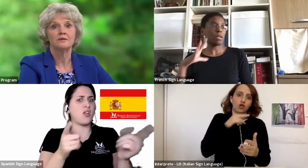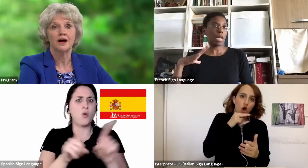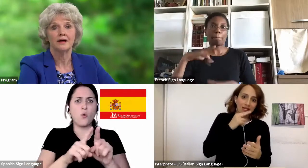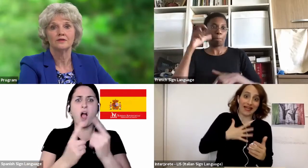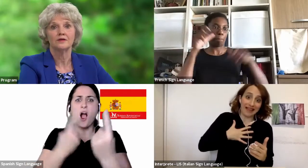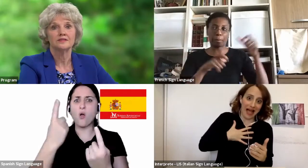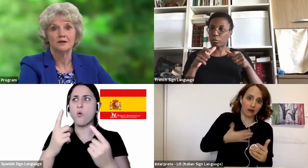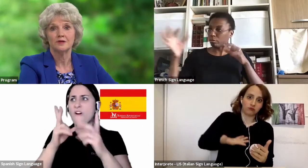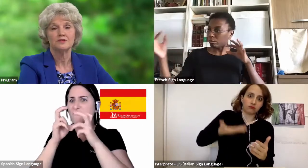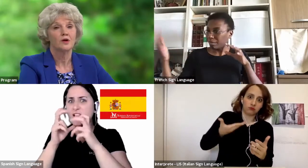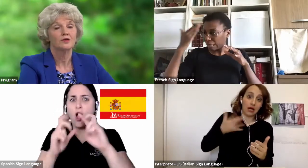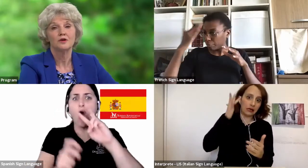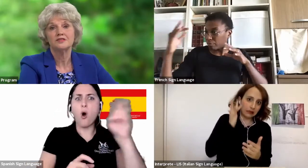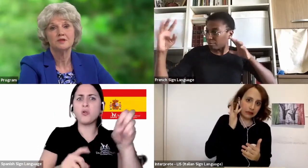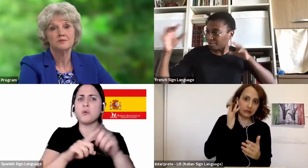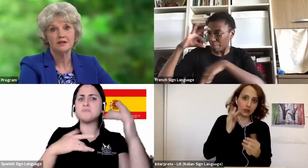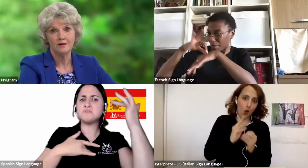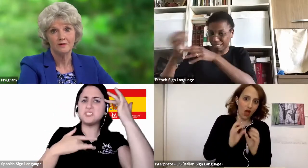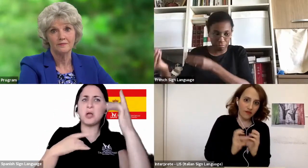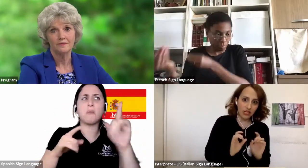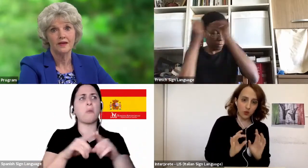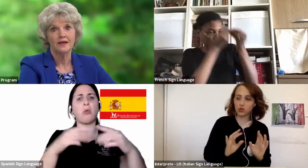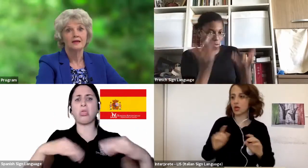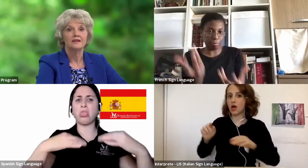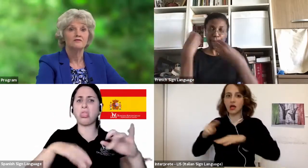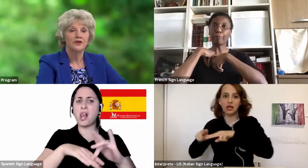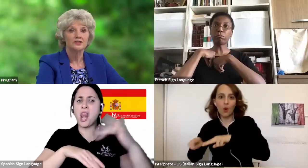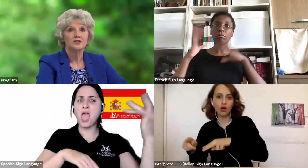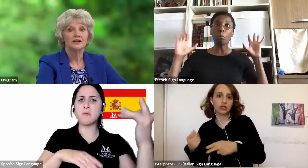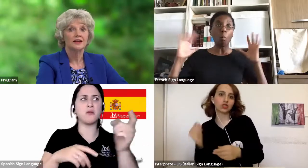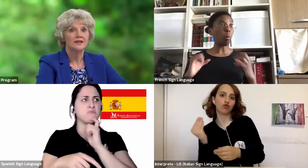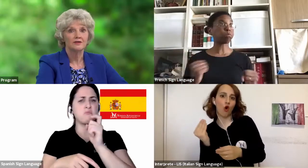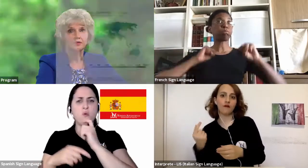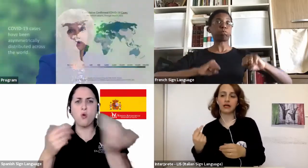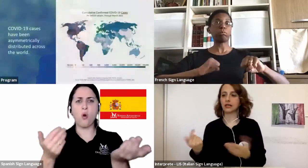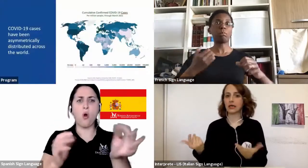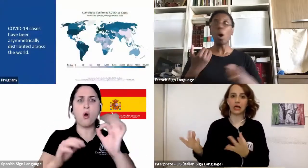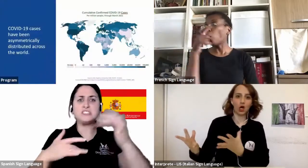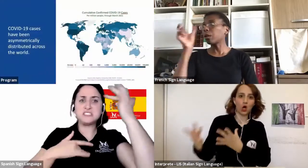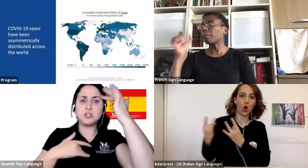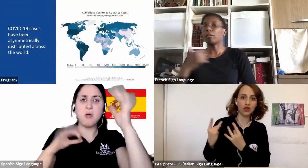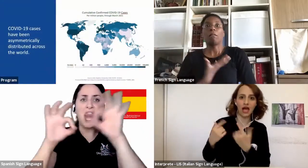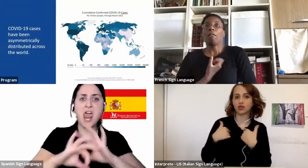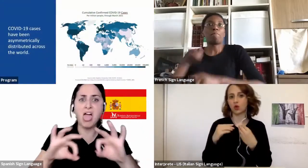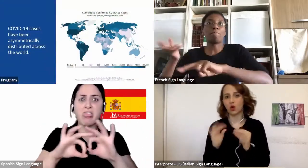only mild symptoms or no symptoms at all. The infection and death rate around the world has not been